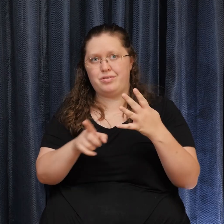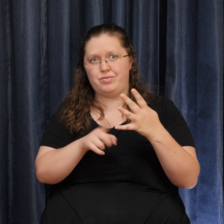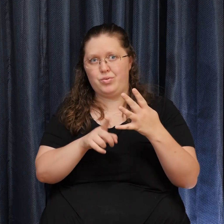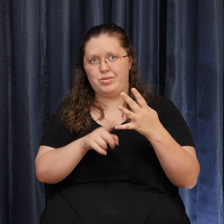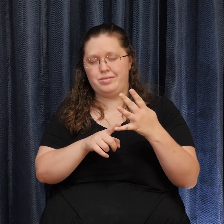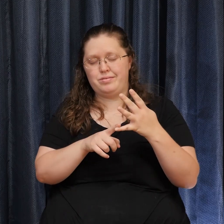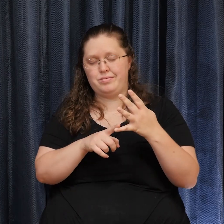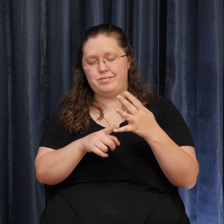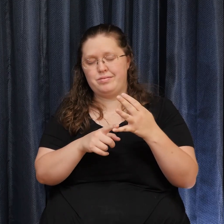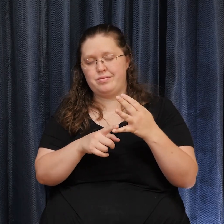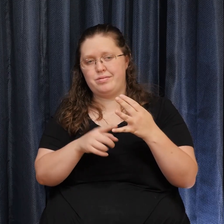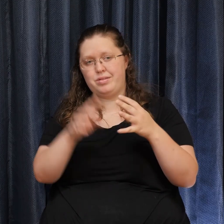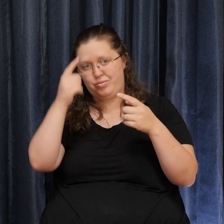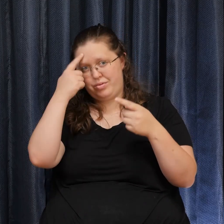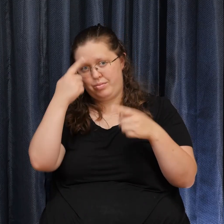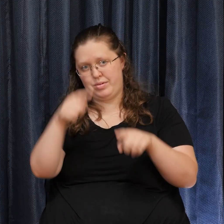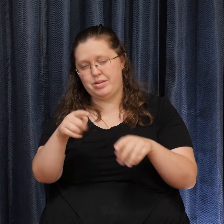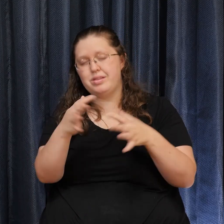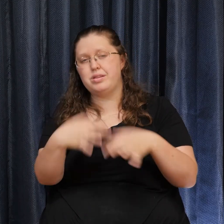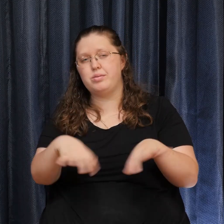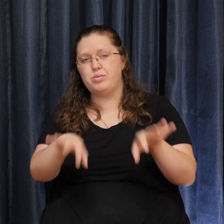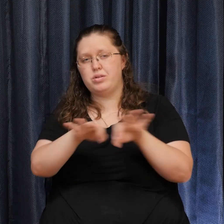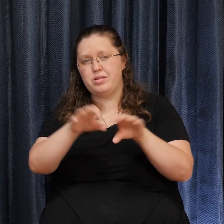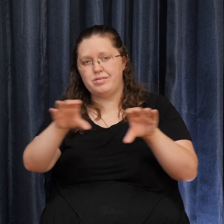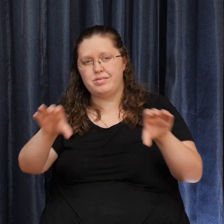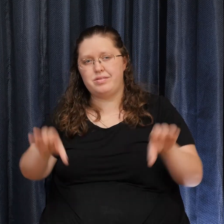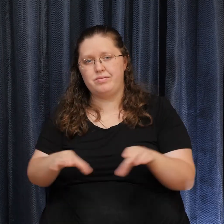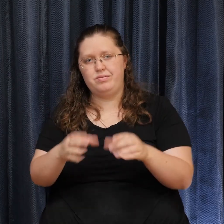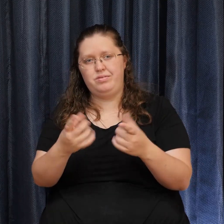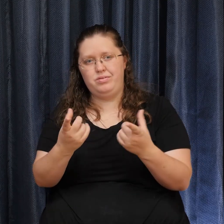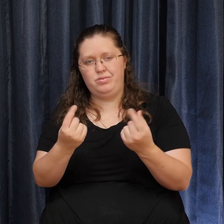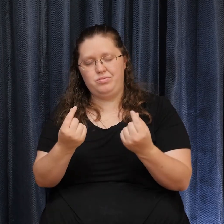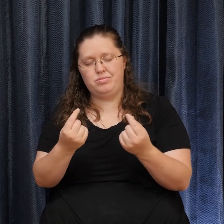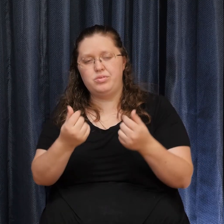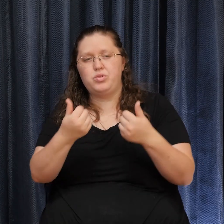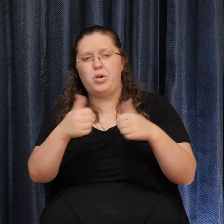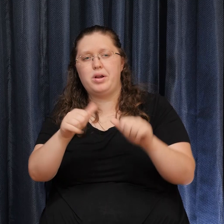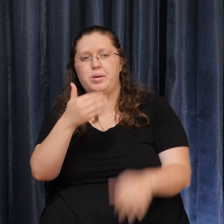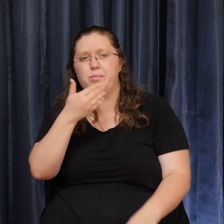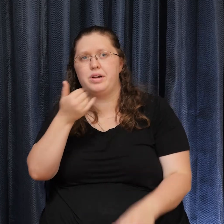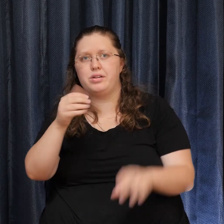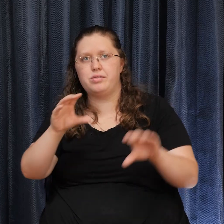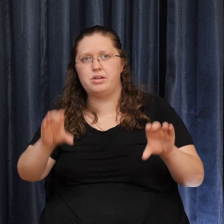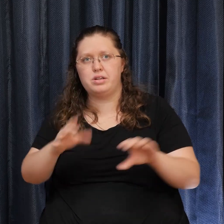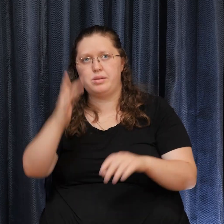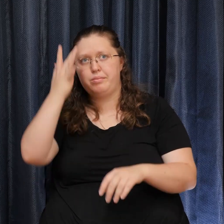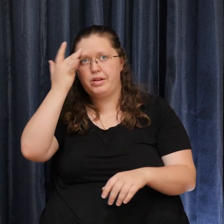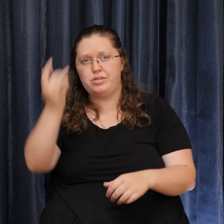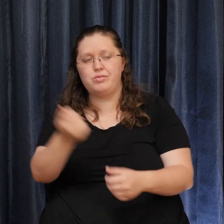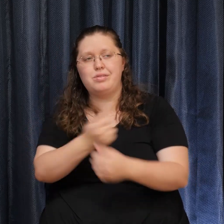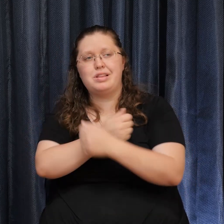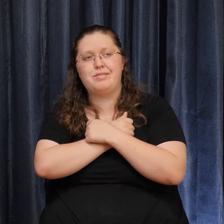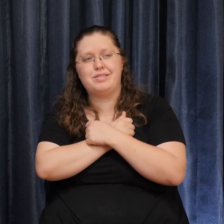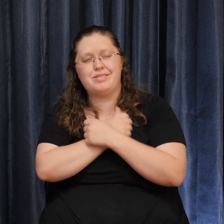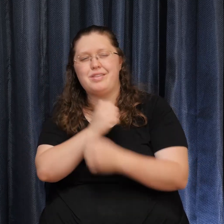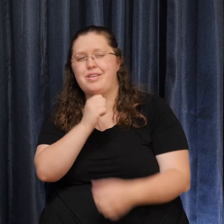action Doing your best Is taking the action Because you love it And not because You're expecting A reward